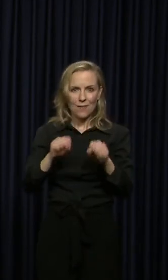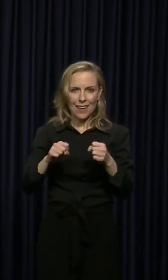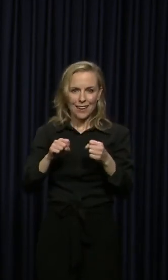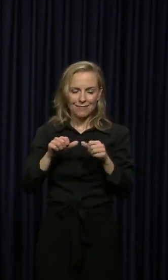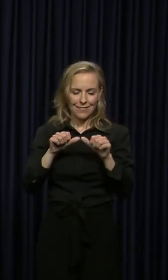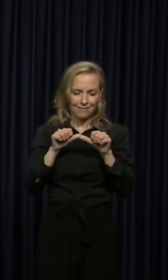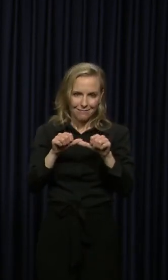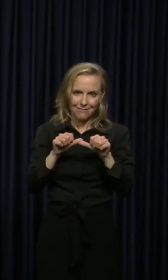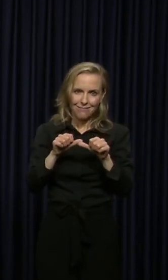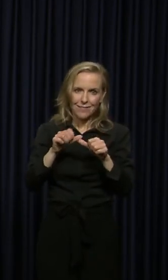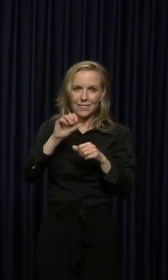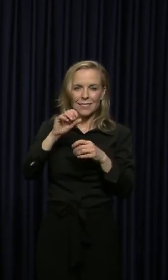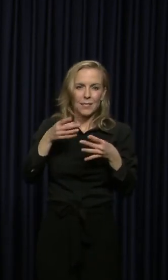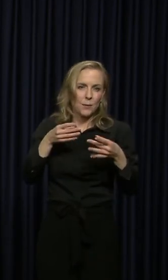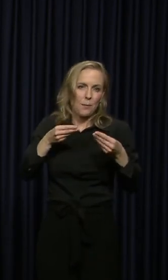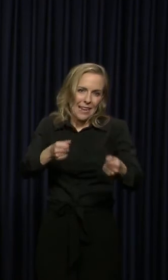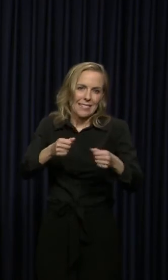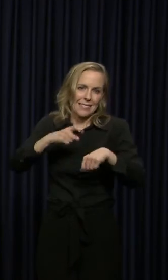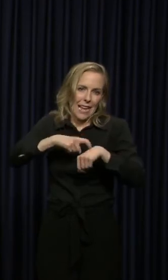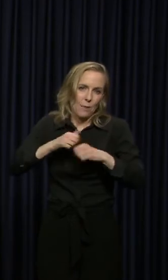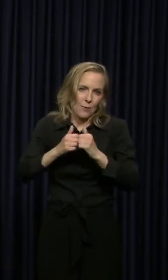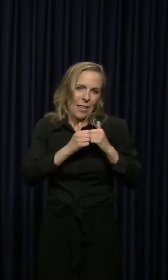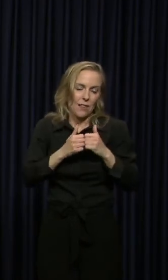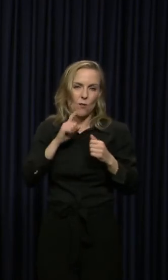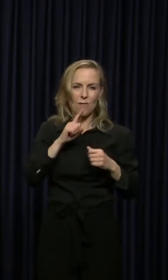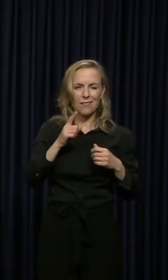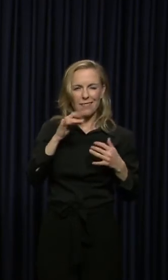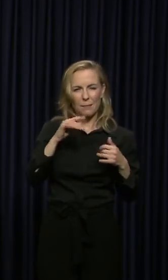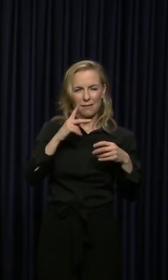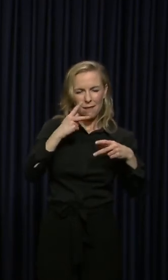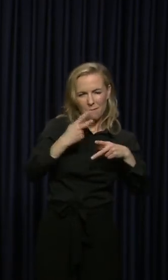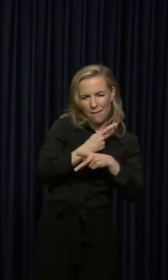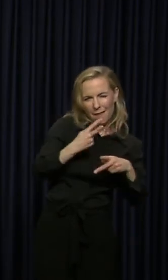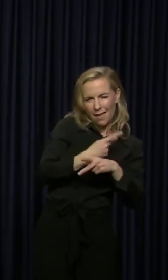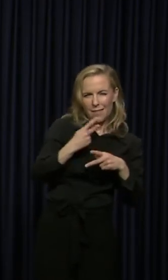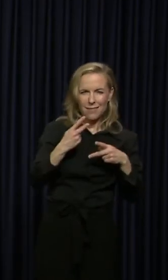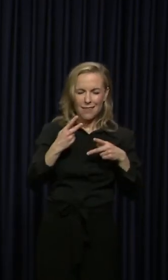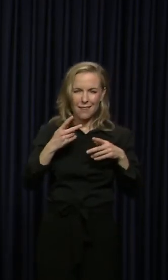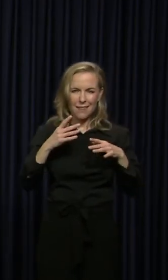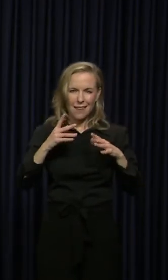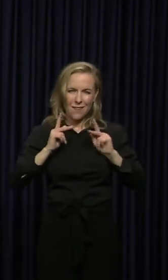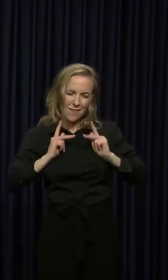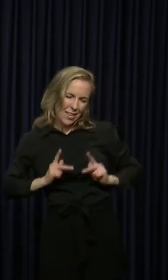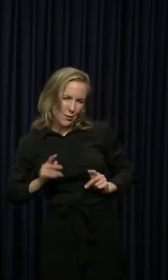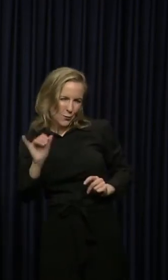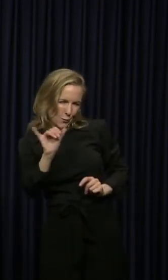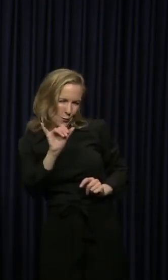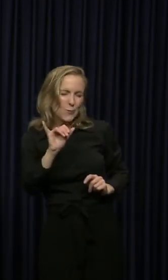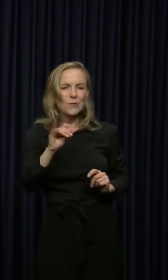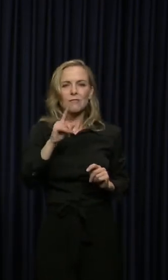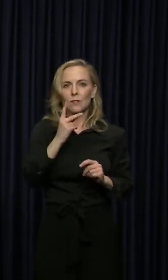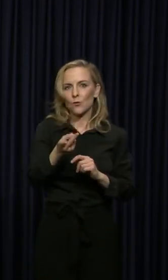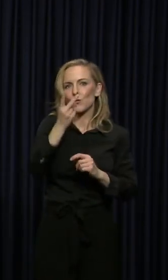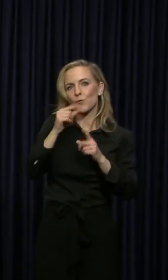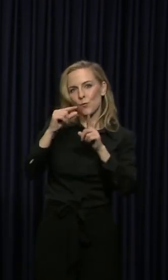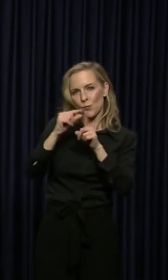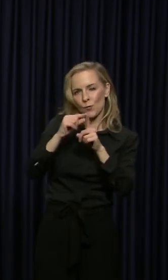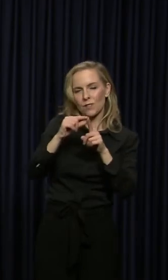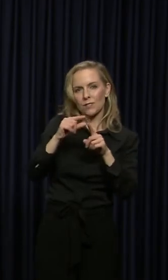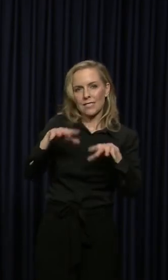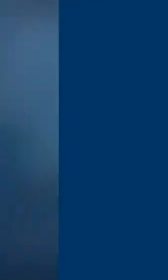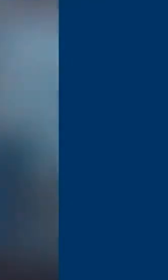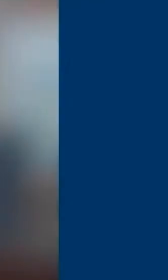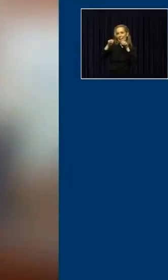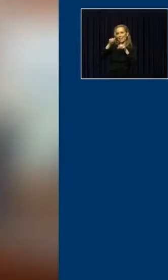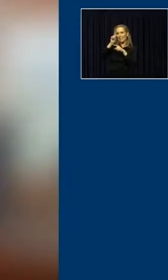one is going to involve a little bit of physics and a little bit of math. And I love that it starts with the two words, take 16.